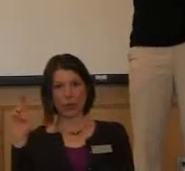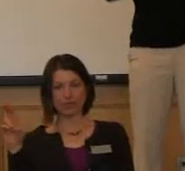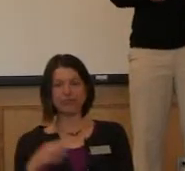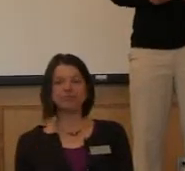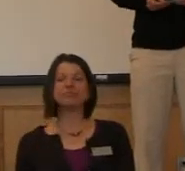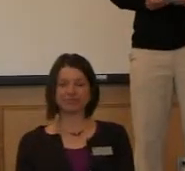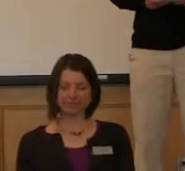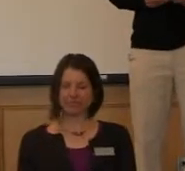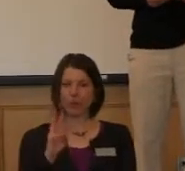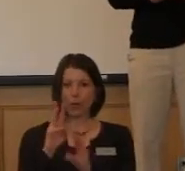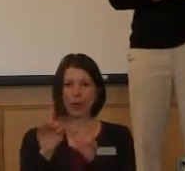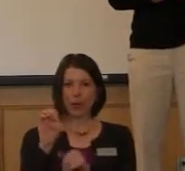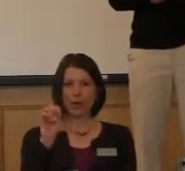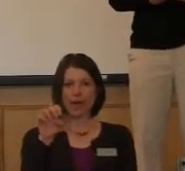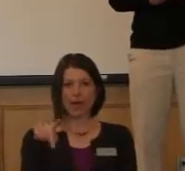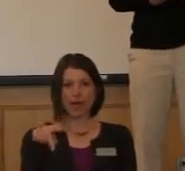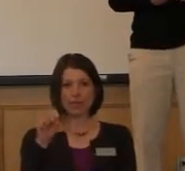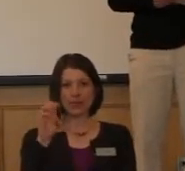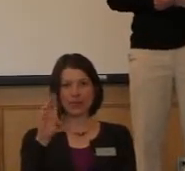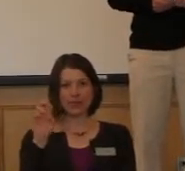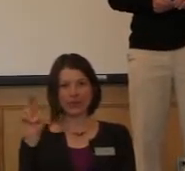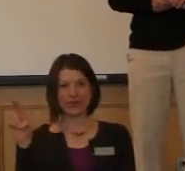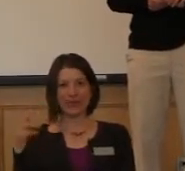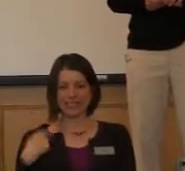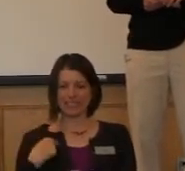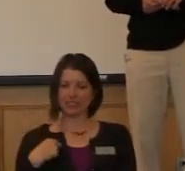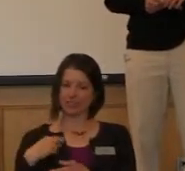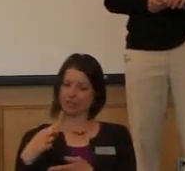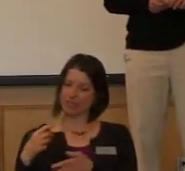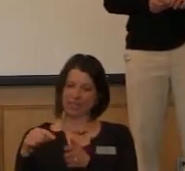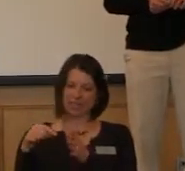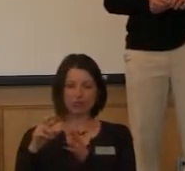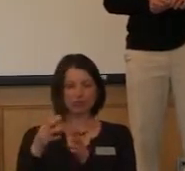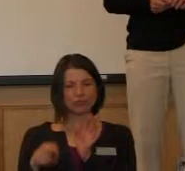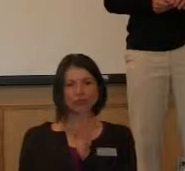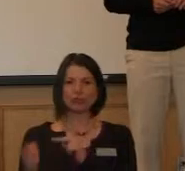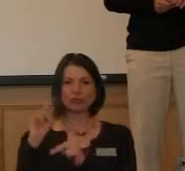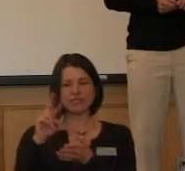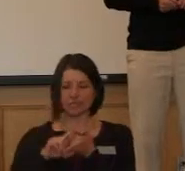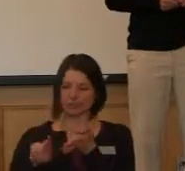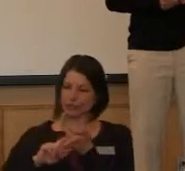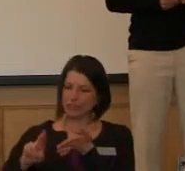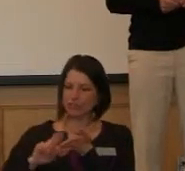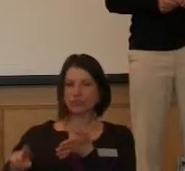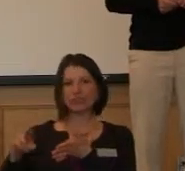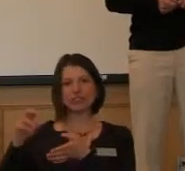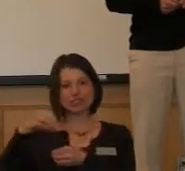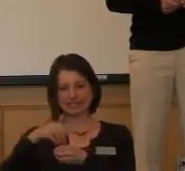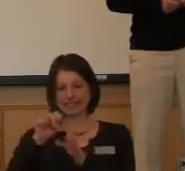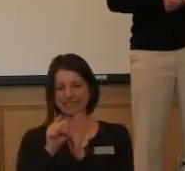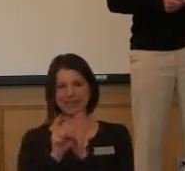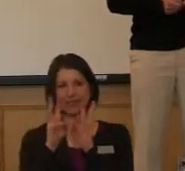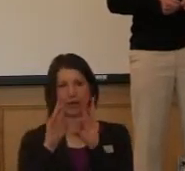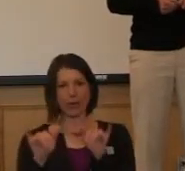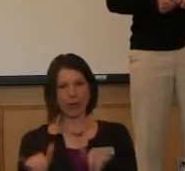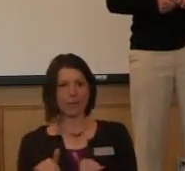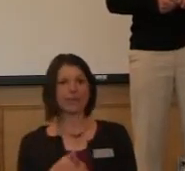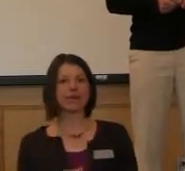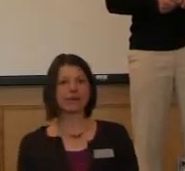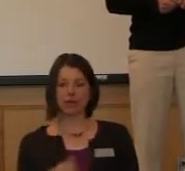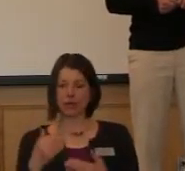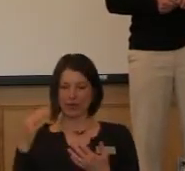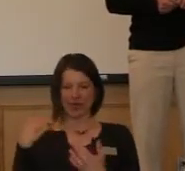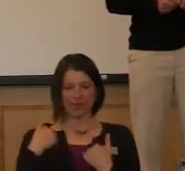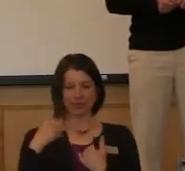Wyoming EPSCoR is dedicated to increasing science research and infrastructure in the state and we've recently gotten a 20